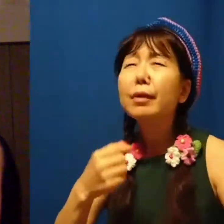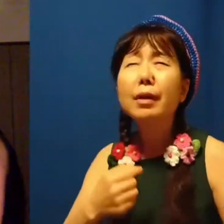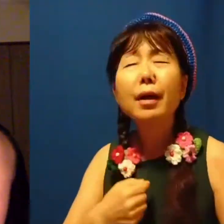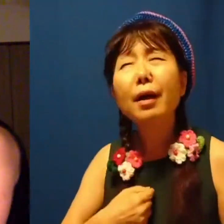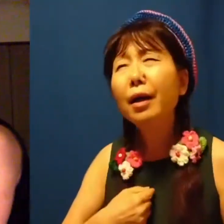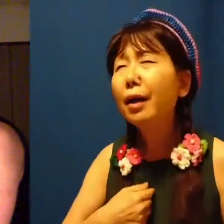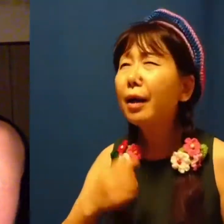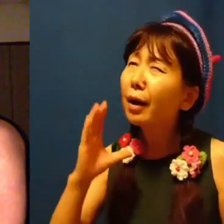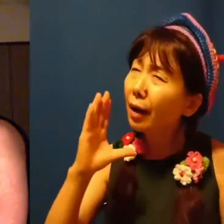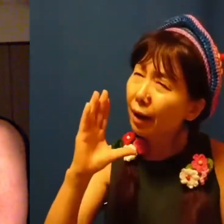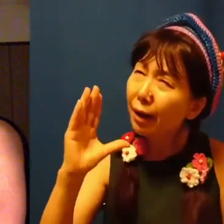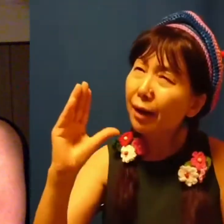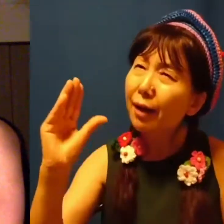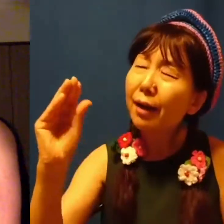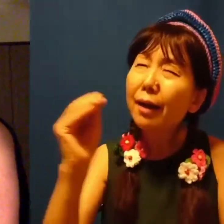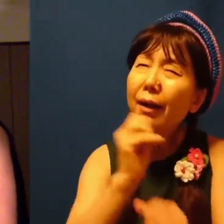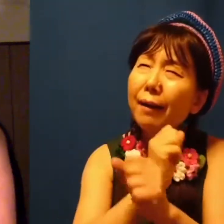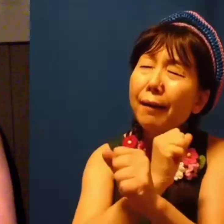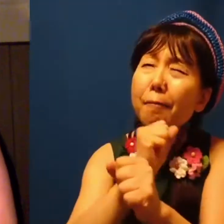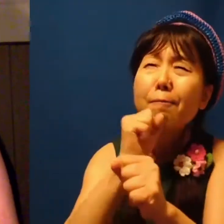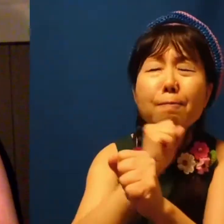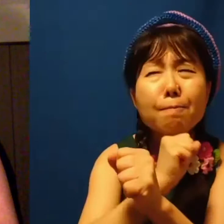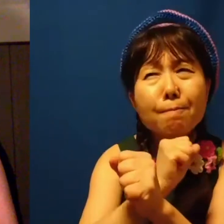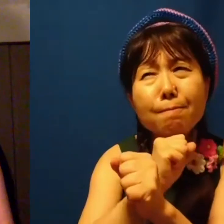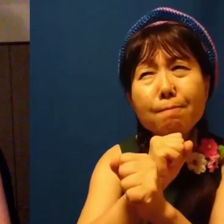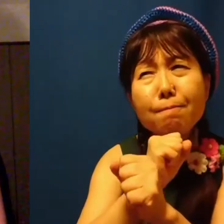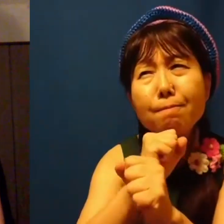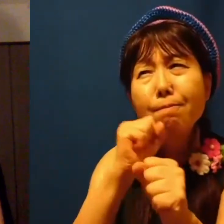I don't want me too.